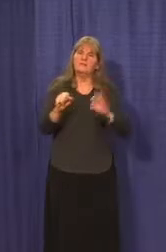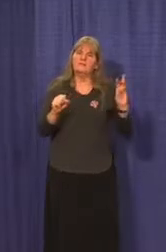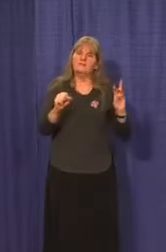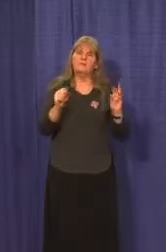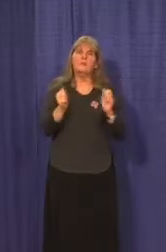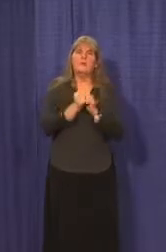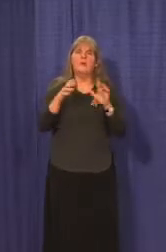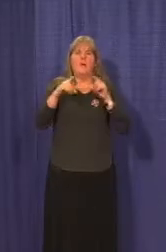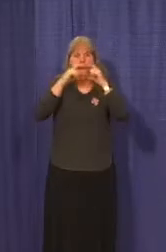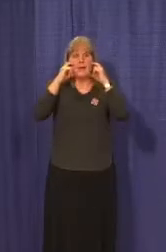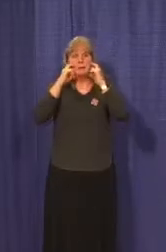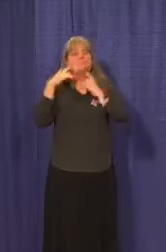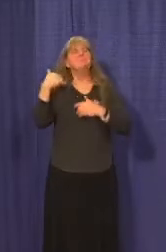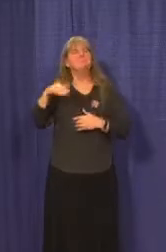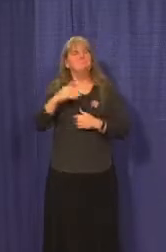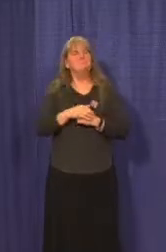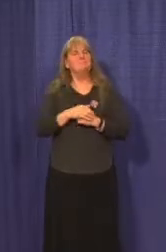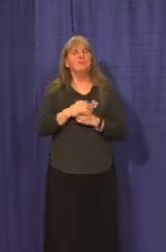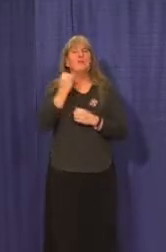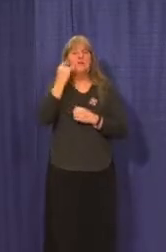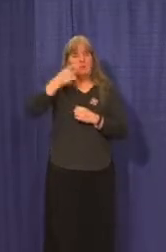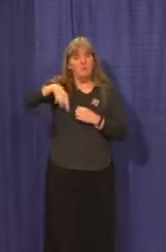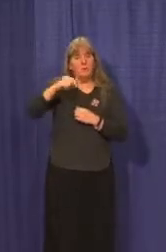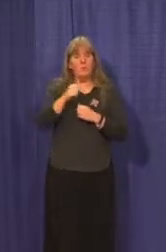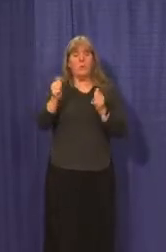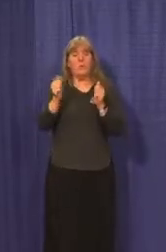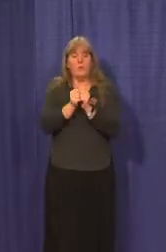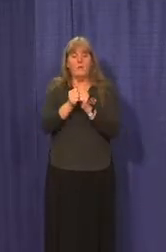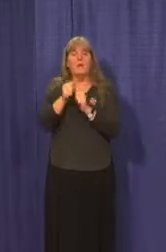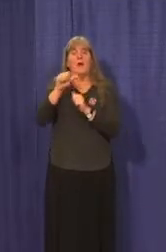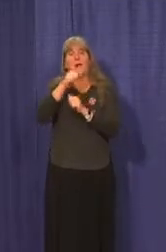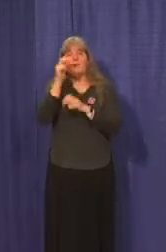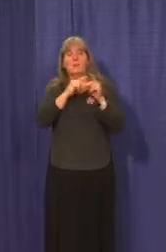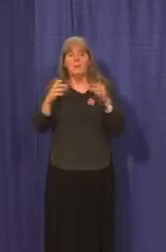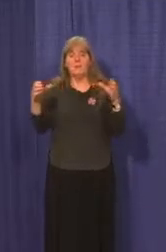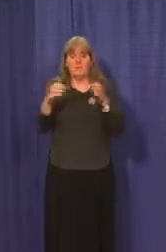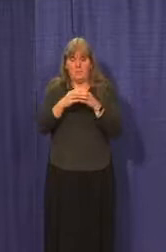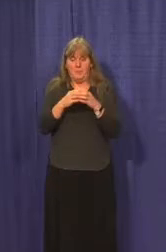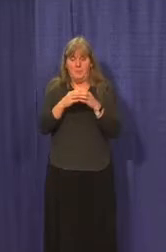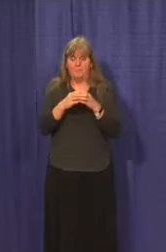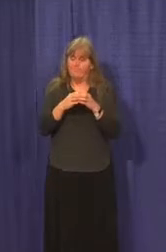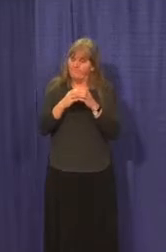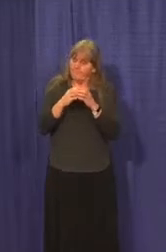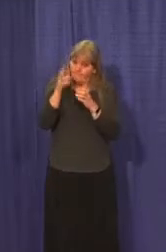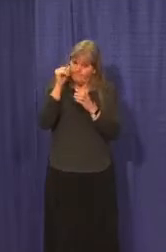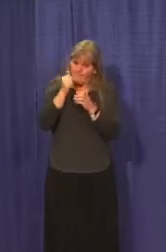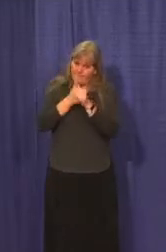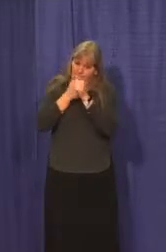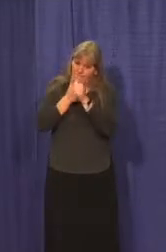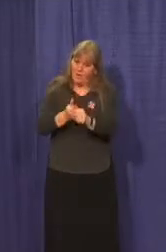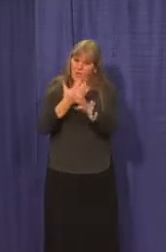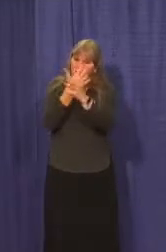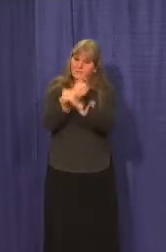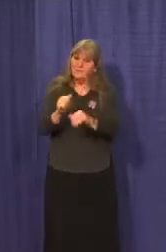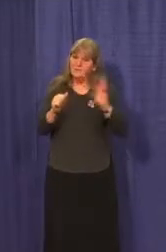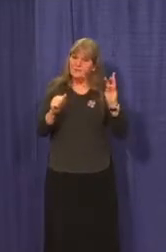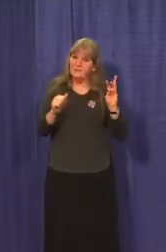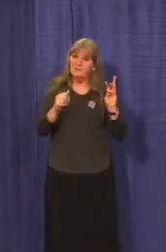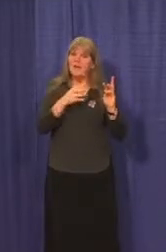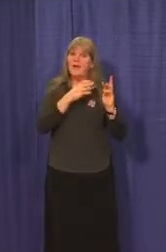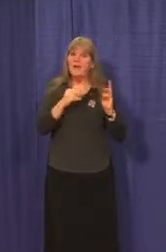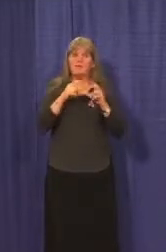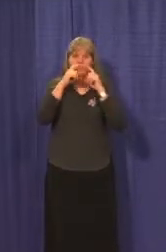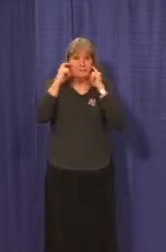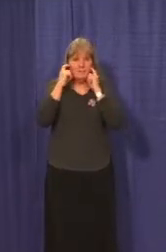So when we do congregate together, we need to remain vigilant and follow the safe six plus one, while also keeping